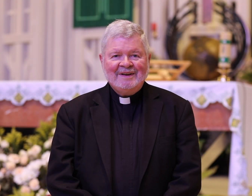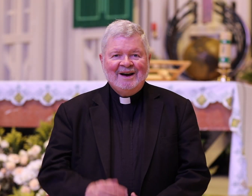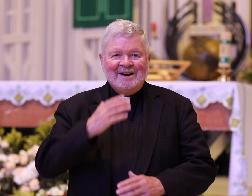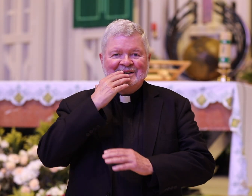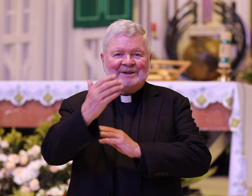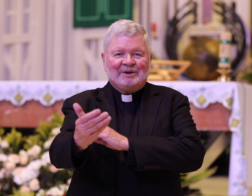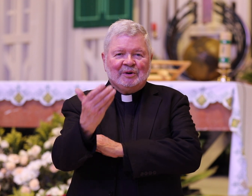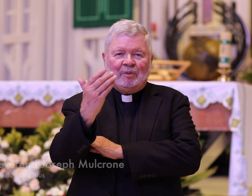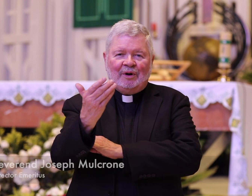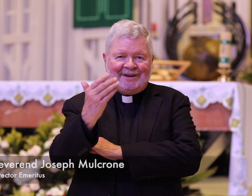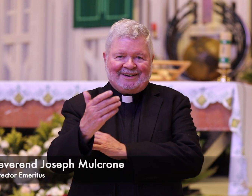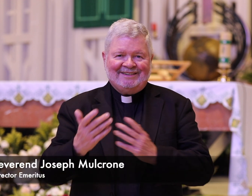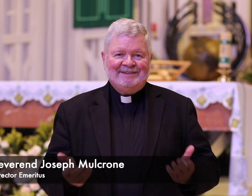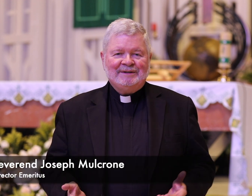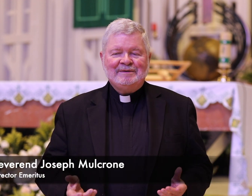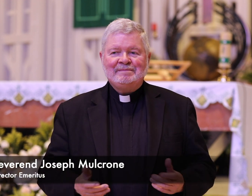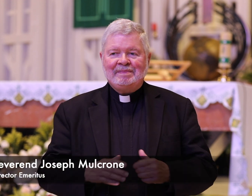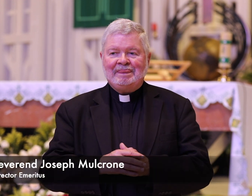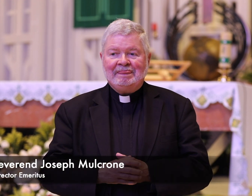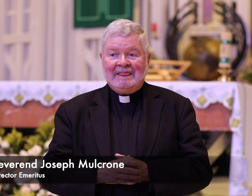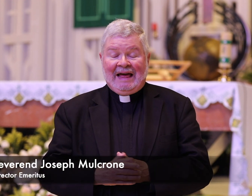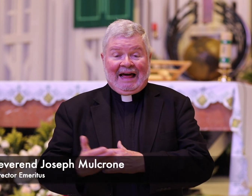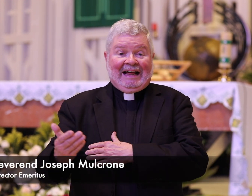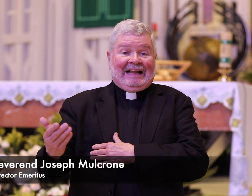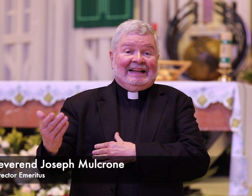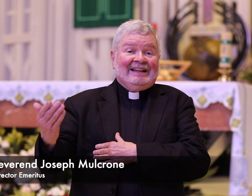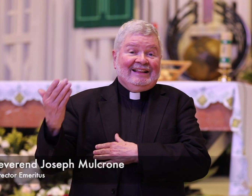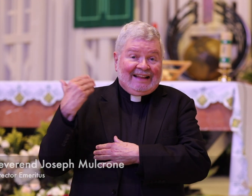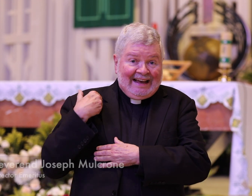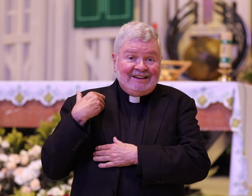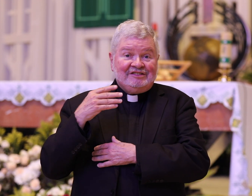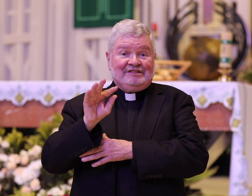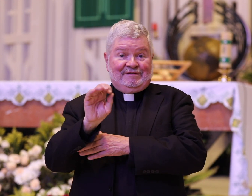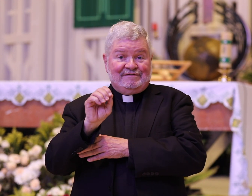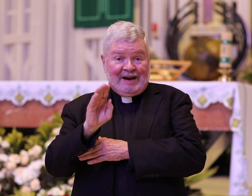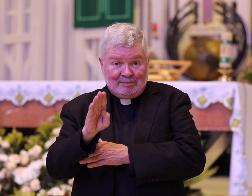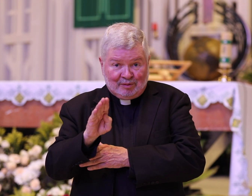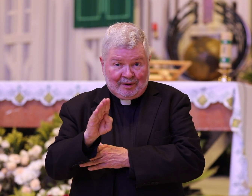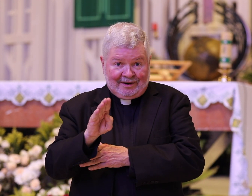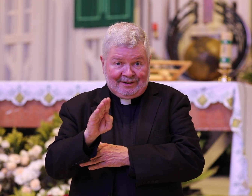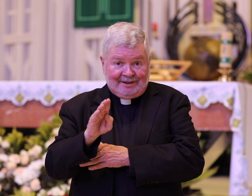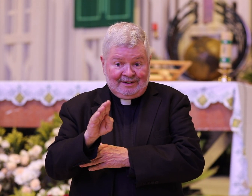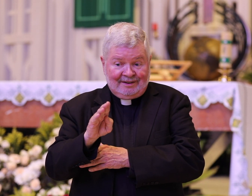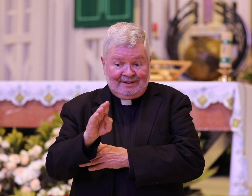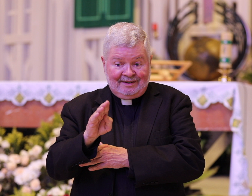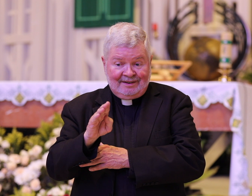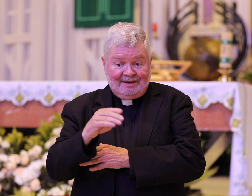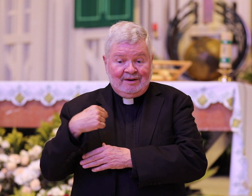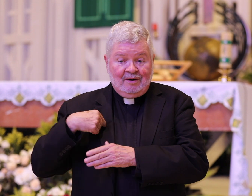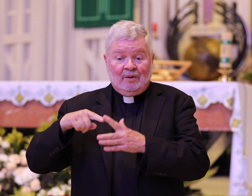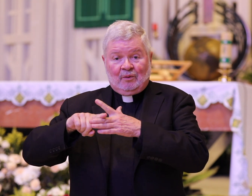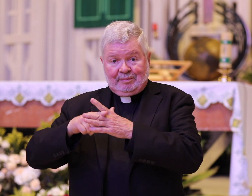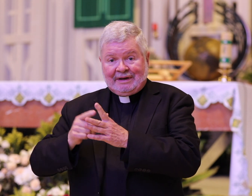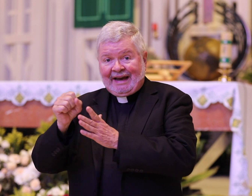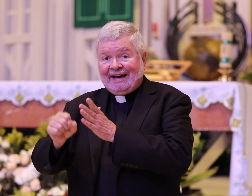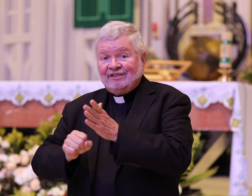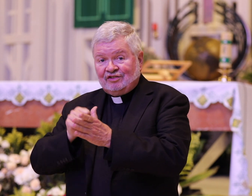good morning last February we began the